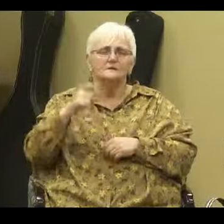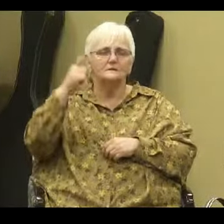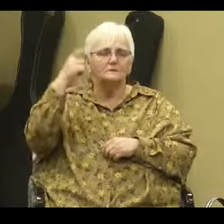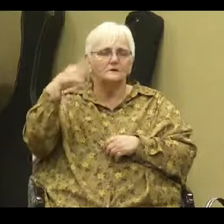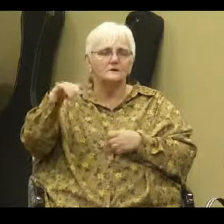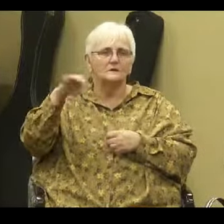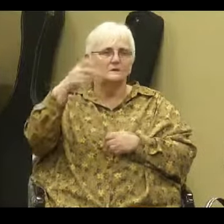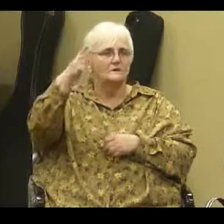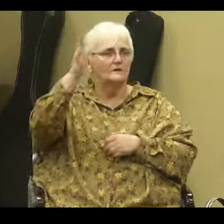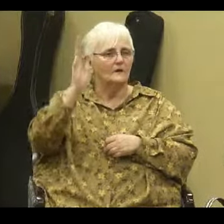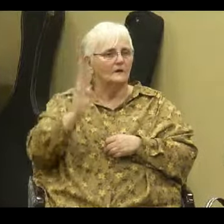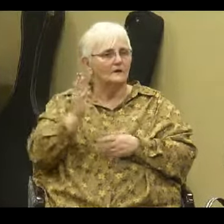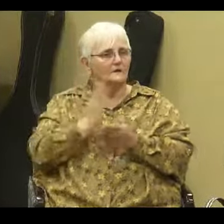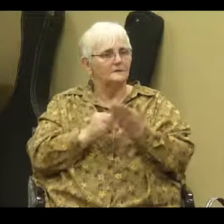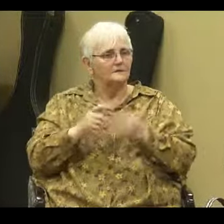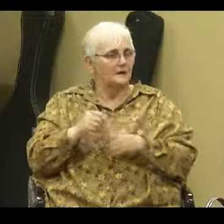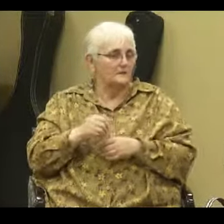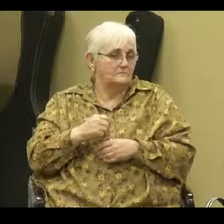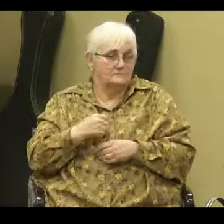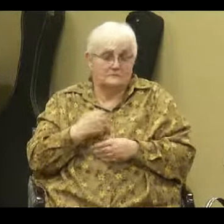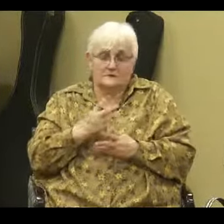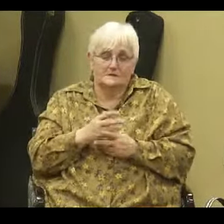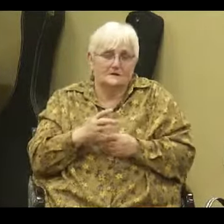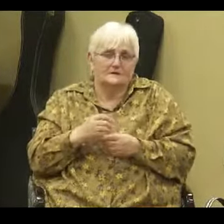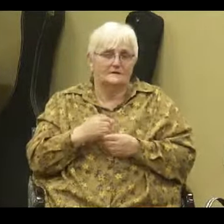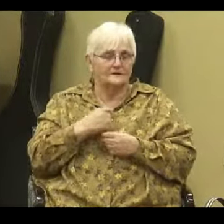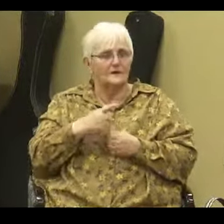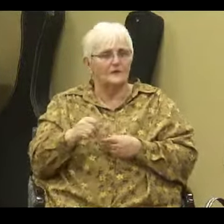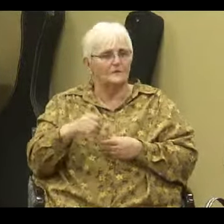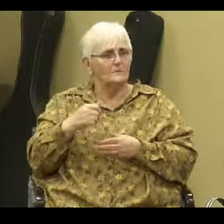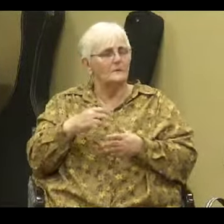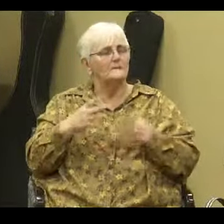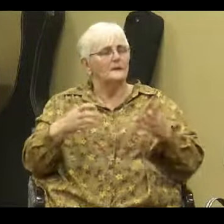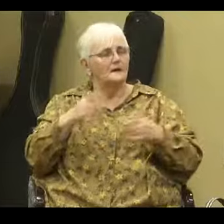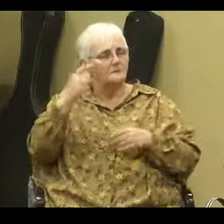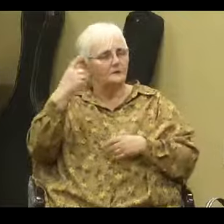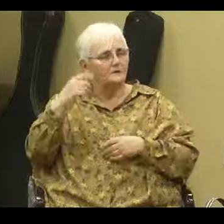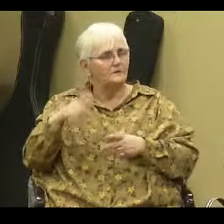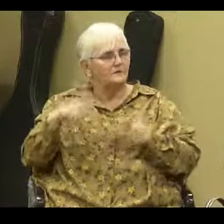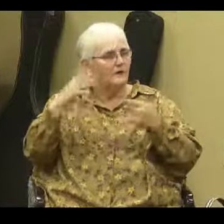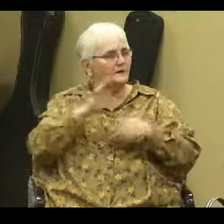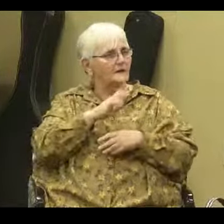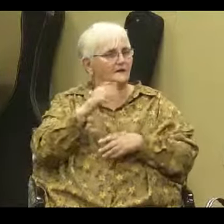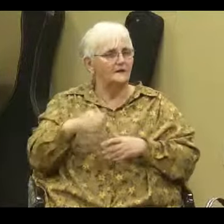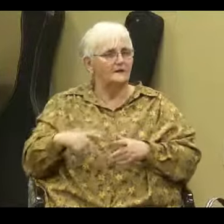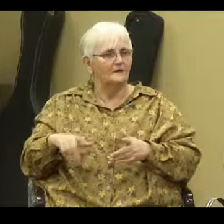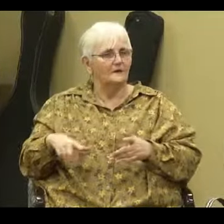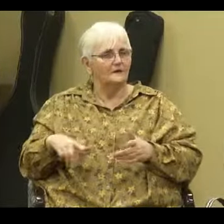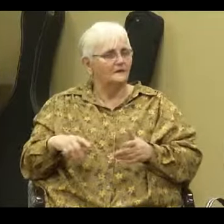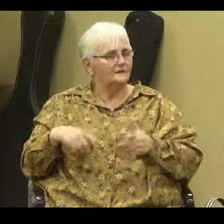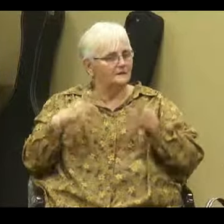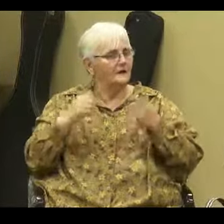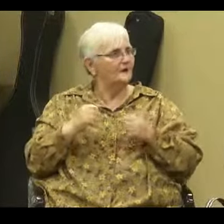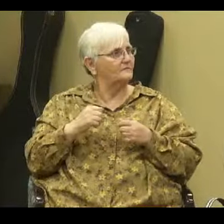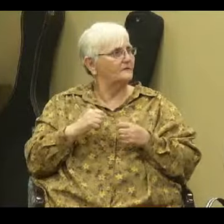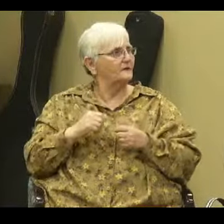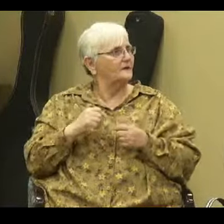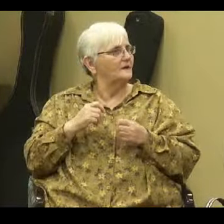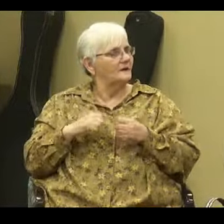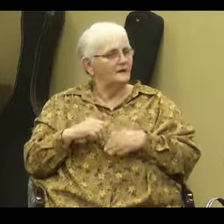amen, and sometimes, I don't mind telling you, the biggest mystery of God in my life is some of my life. Hallelujah. Some of